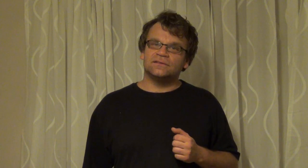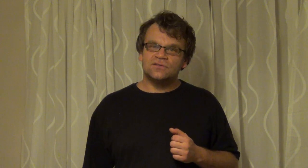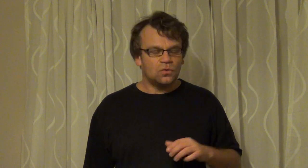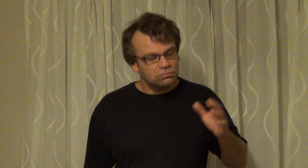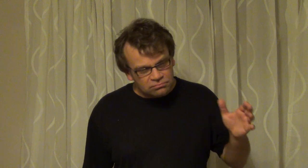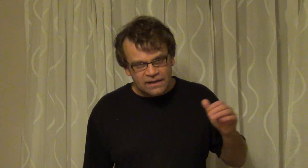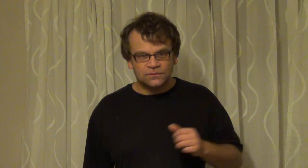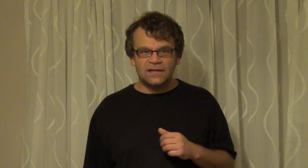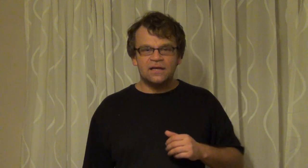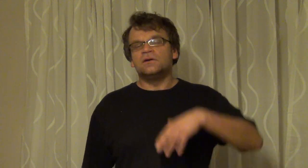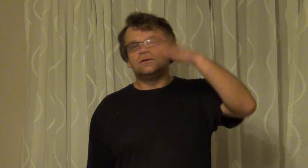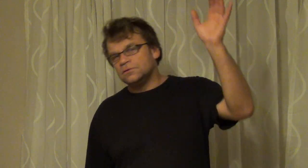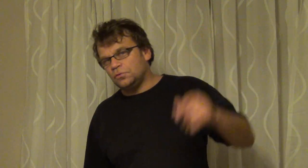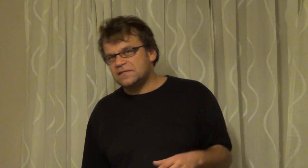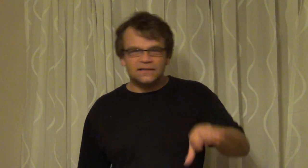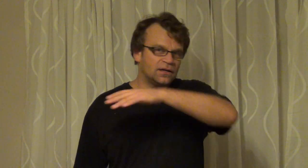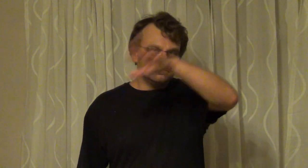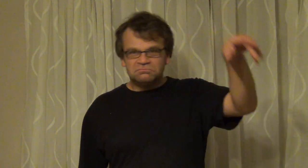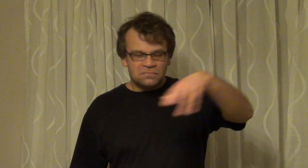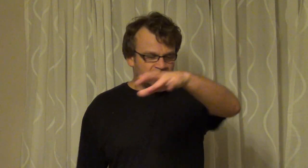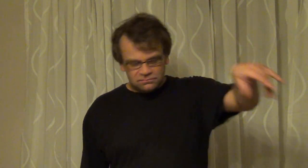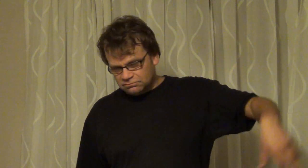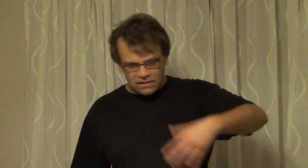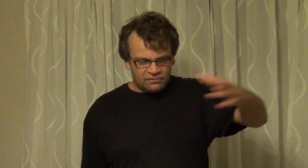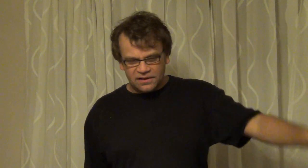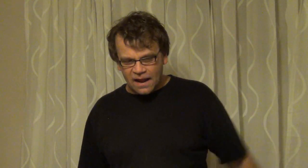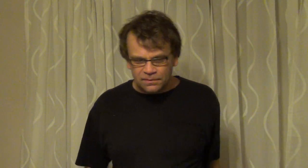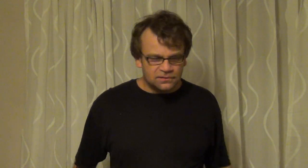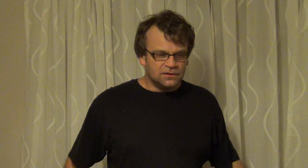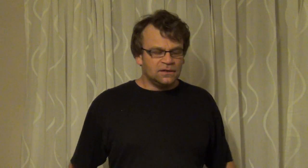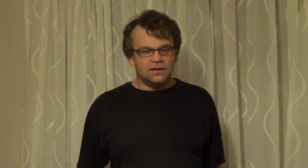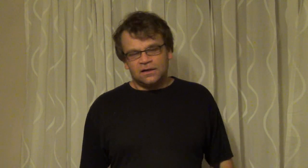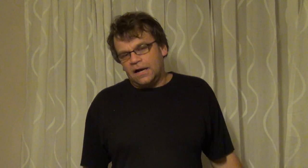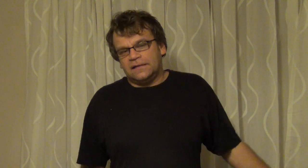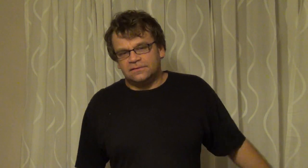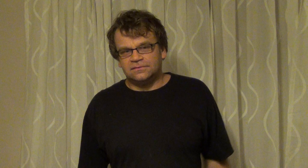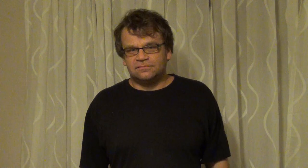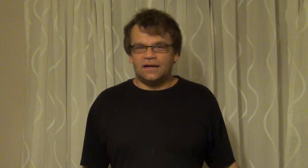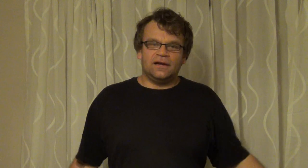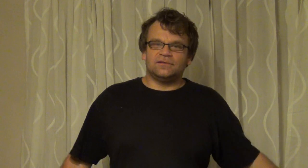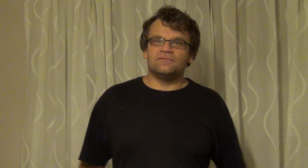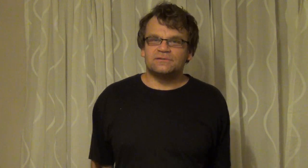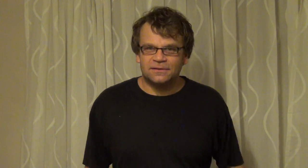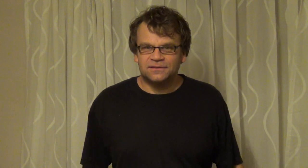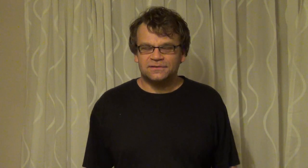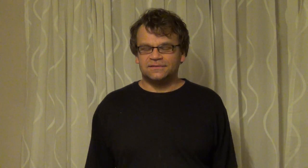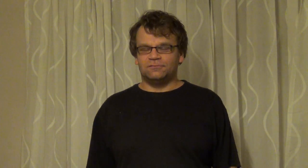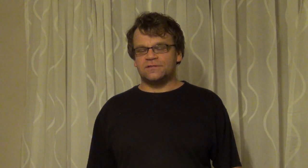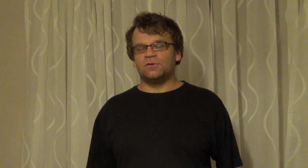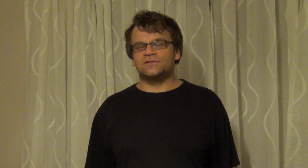so end of the day two weeks later everything happened and the investment was once